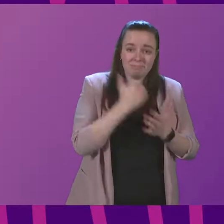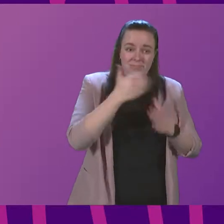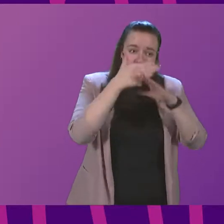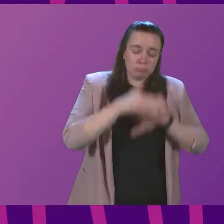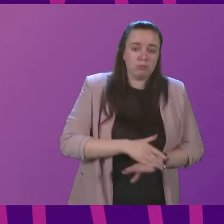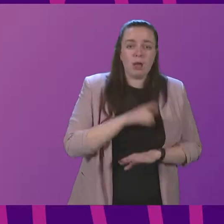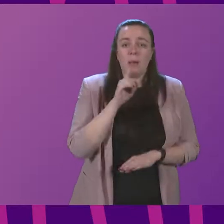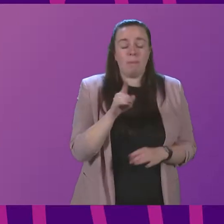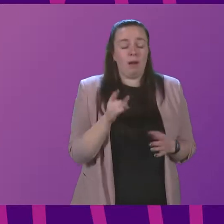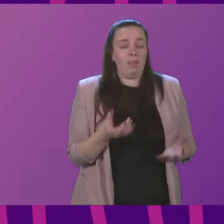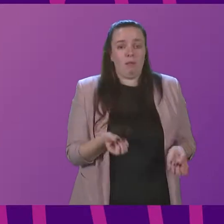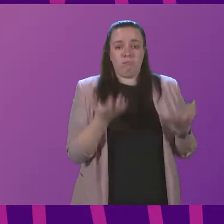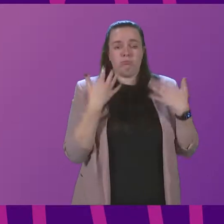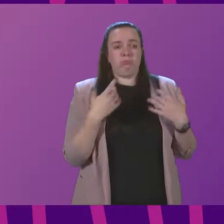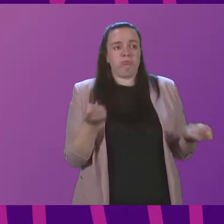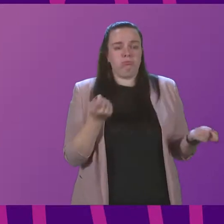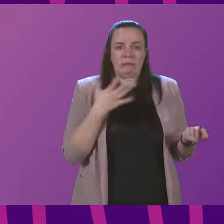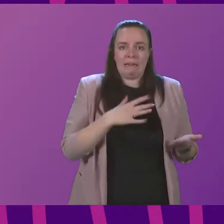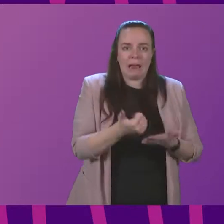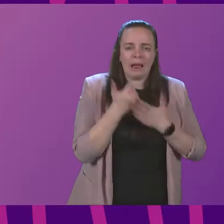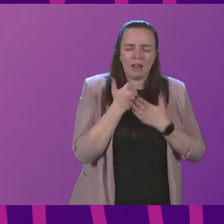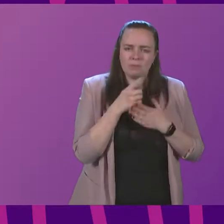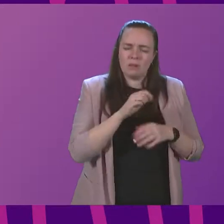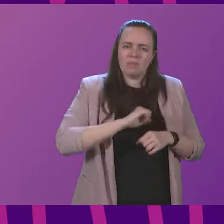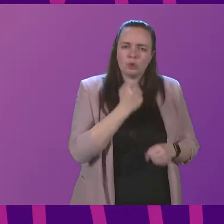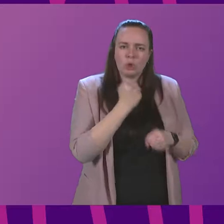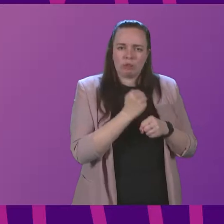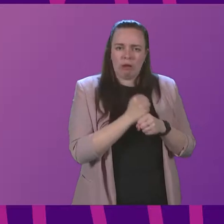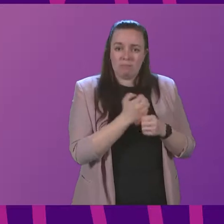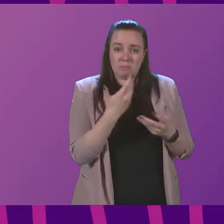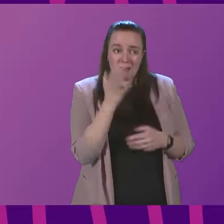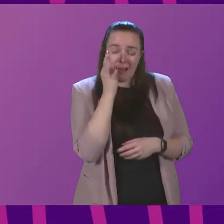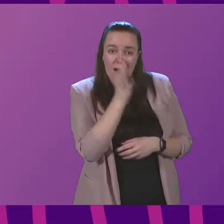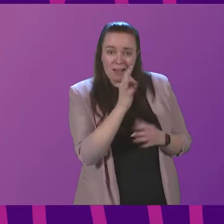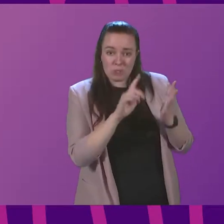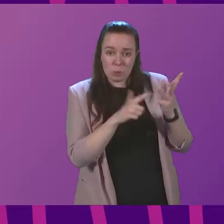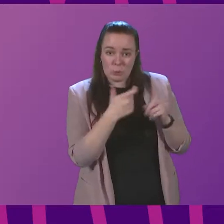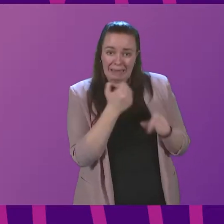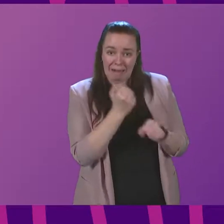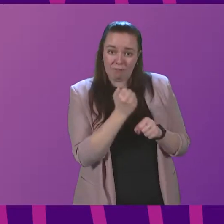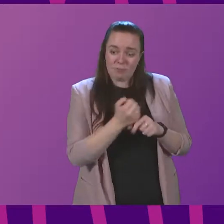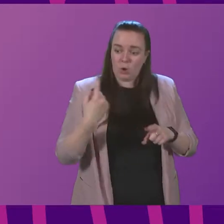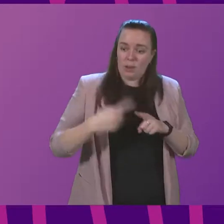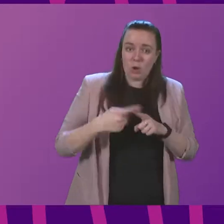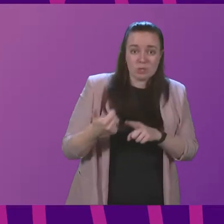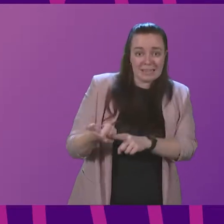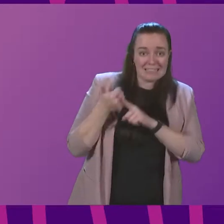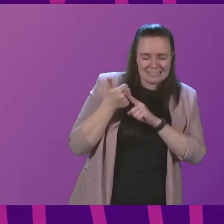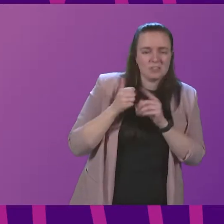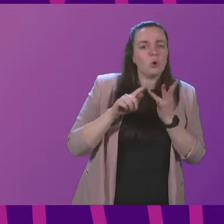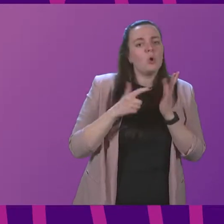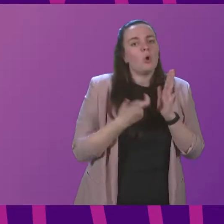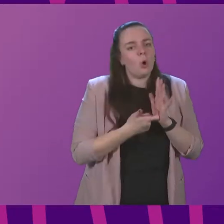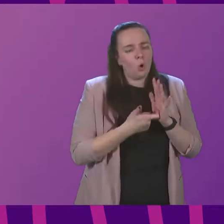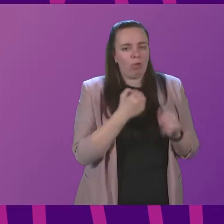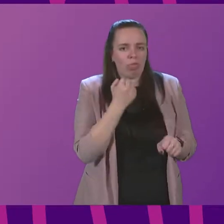frankly overwhelmed and needed more help. Did the Scottish Government even ask the UK Government for emergency assistance or did